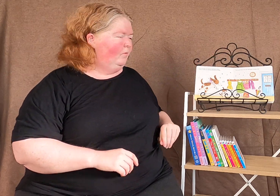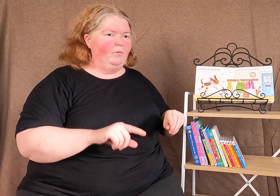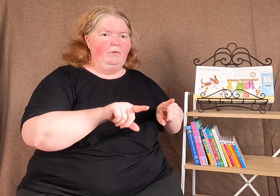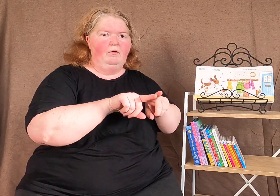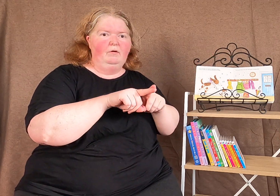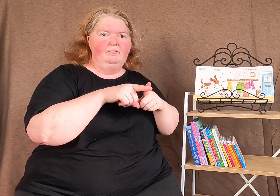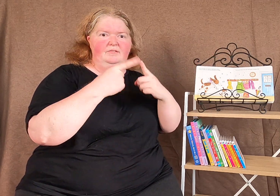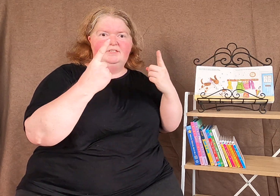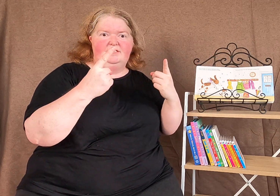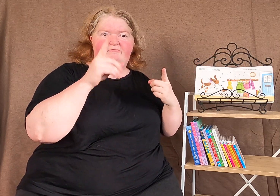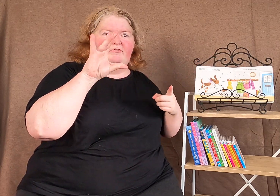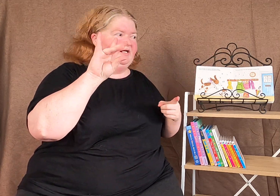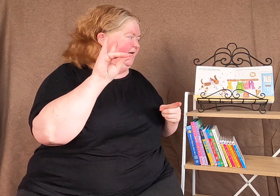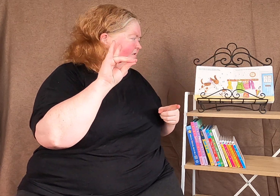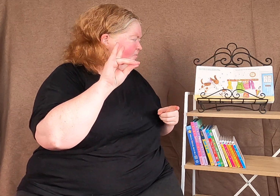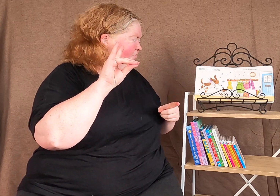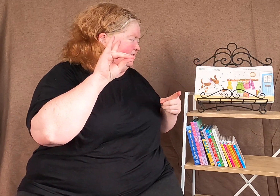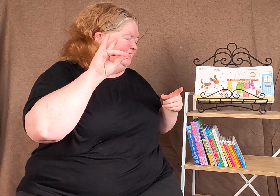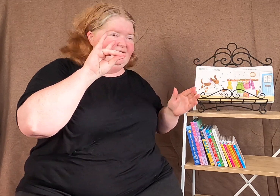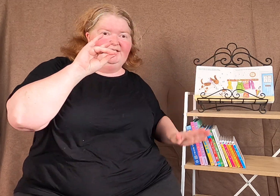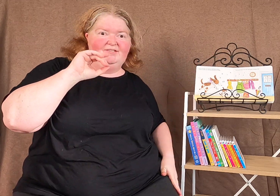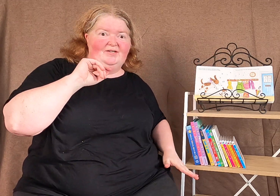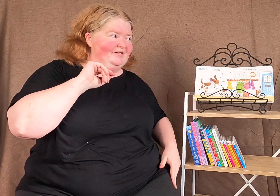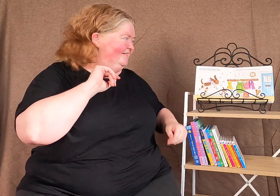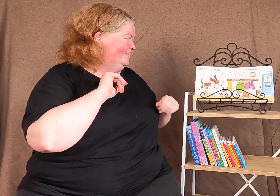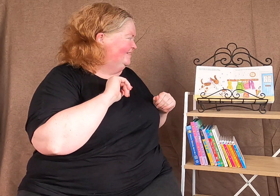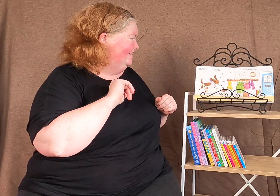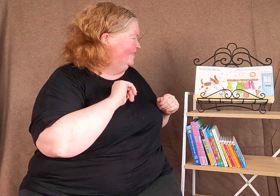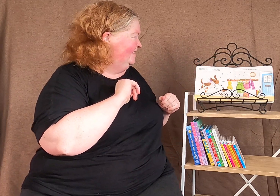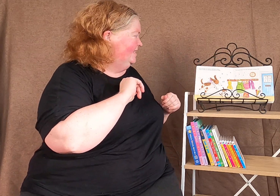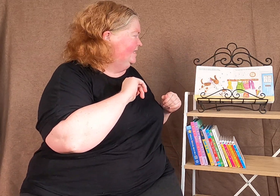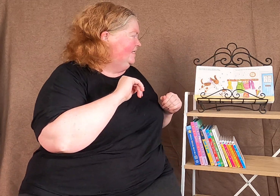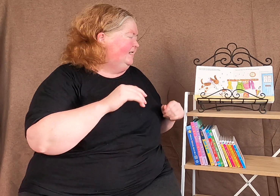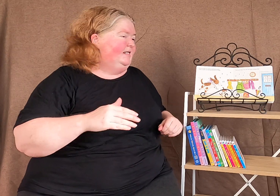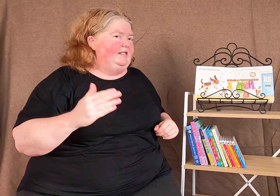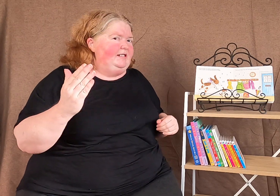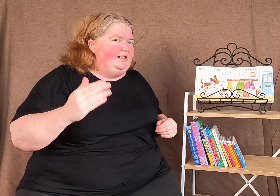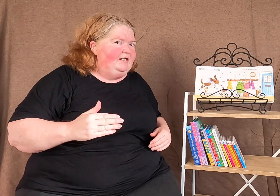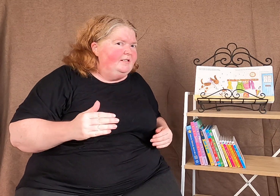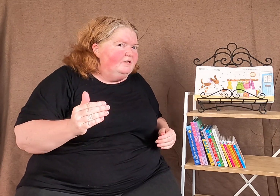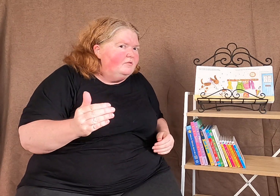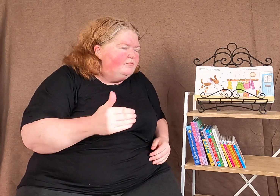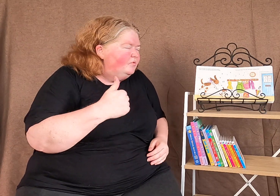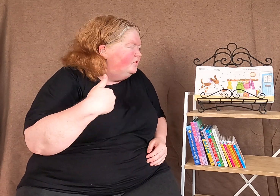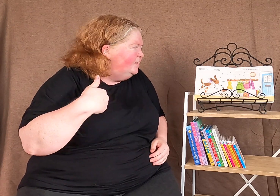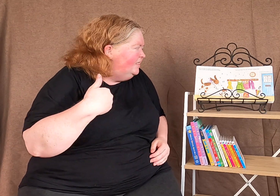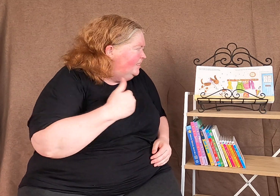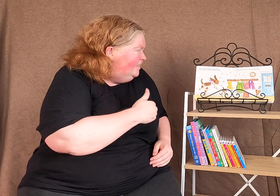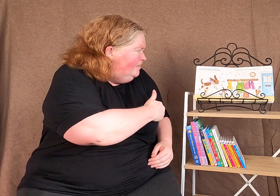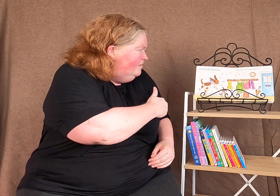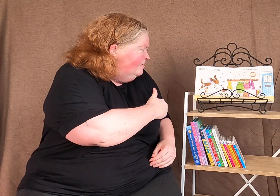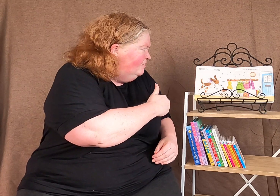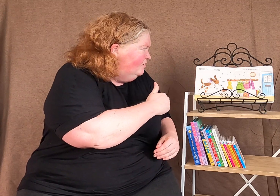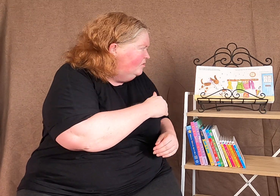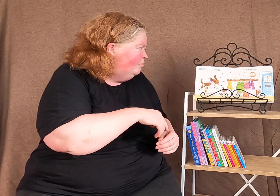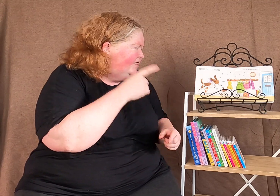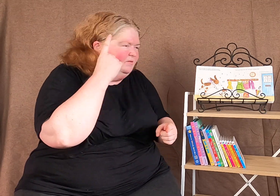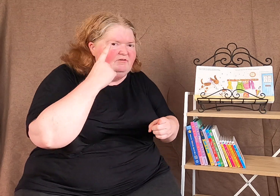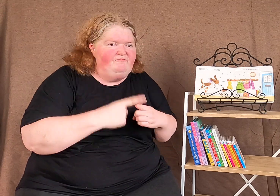Oh, different animals. They're dogs. In the morning, we're gonna be